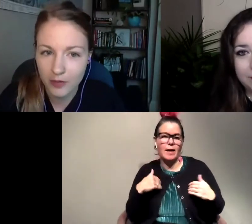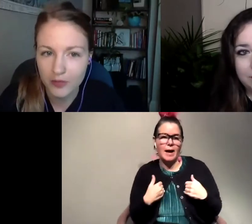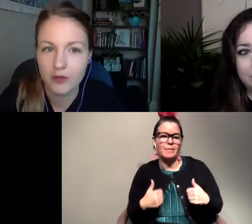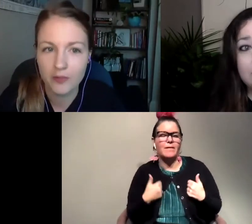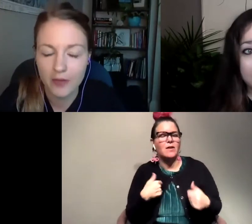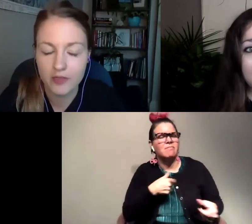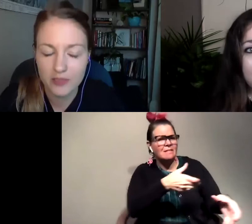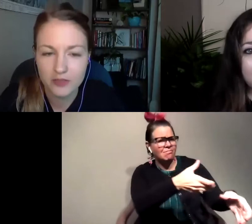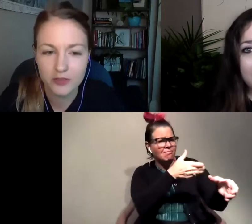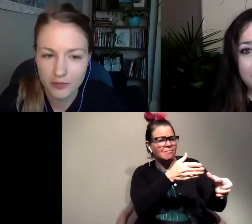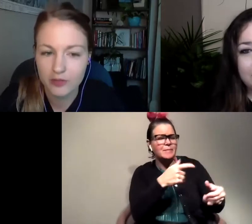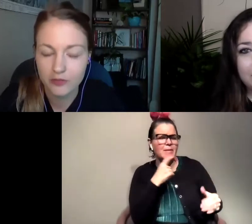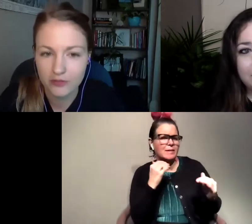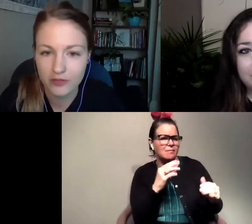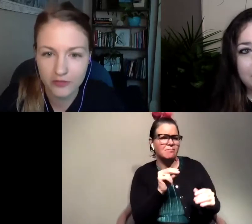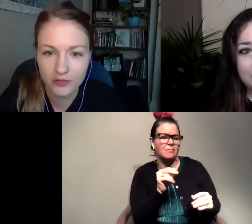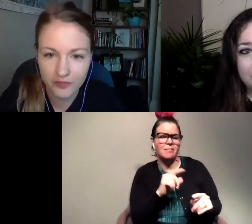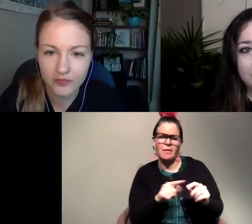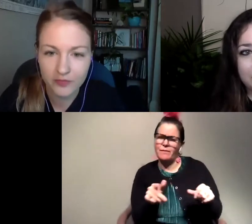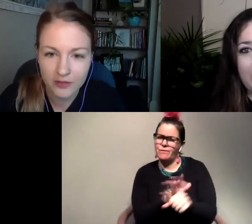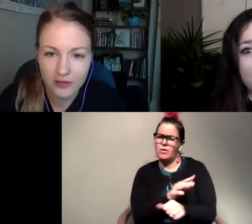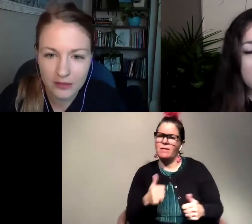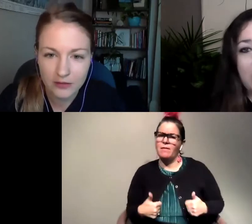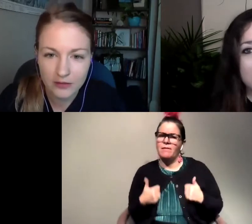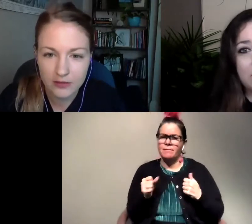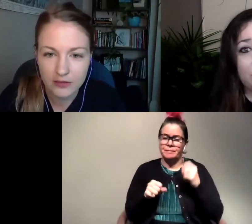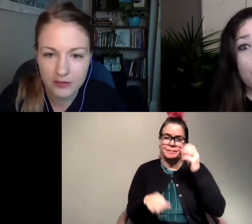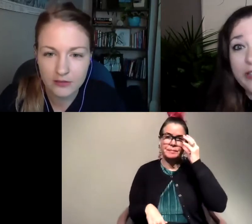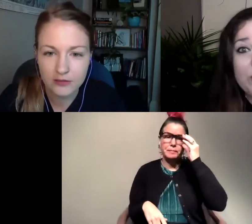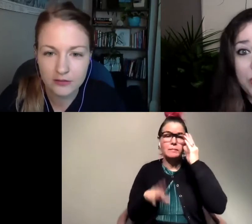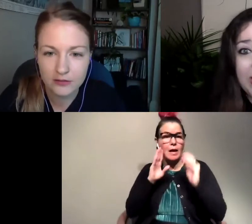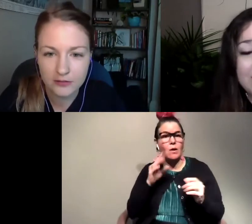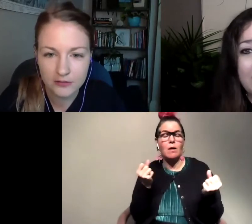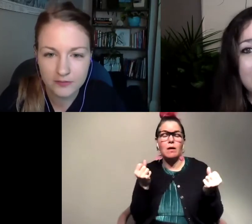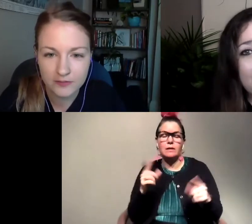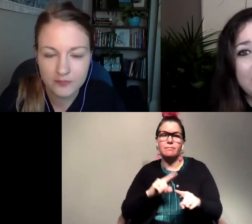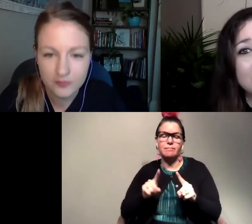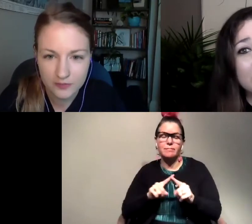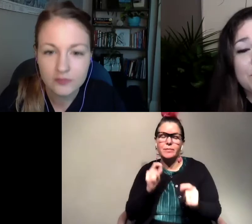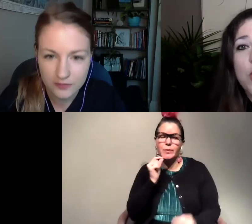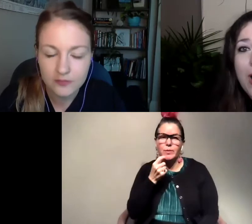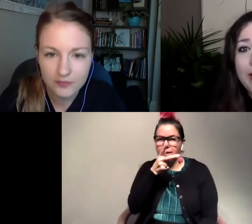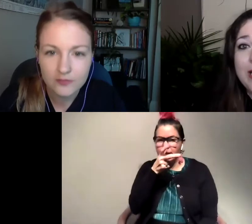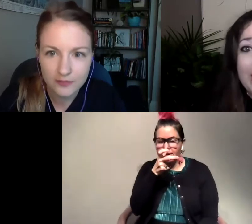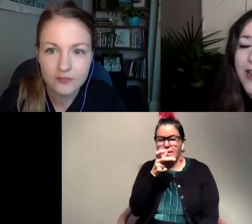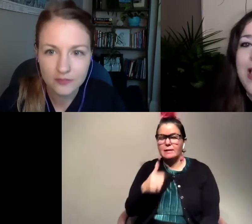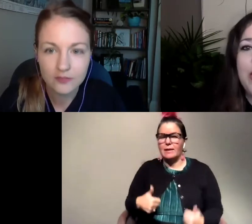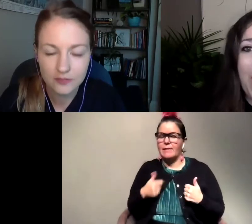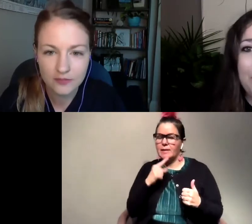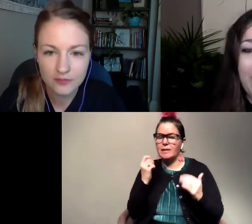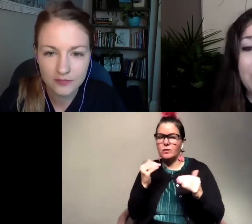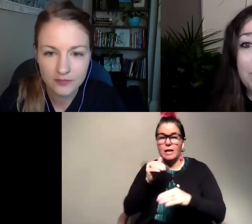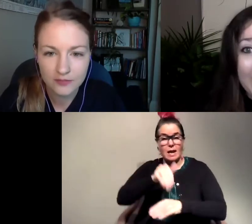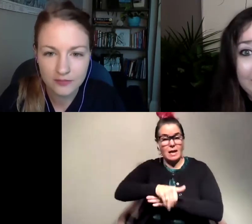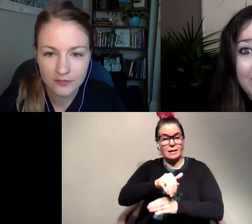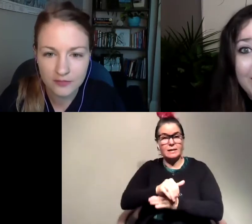lot about them but deserts are really full of life. I know there's lots of really cool insects in deserts if you go out at night and you